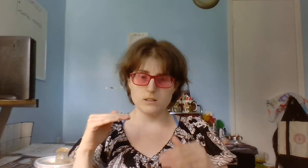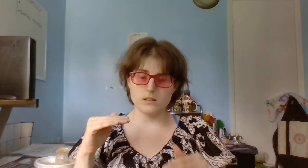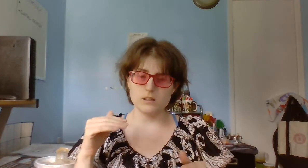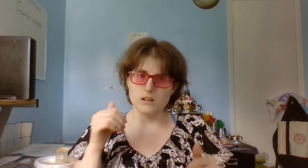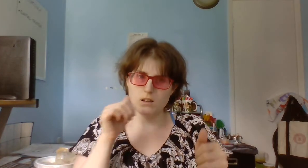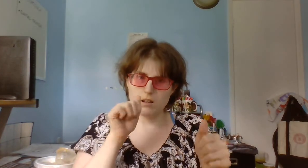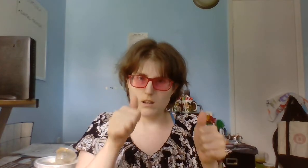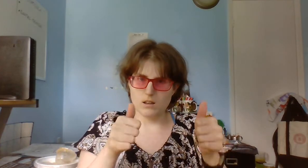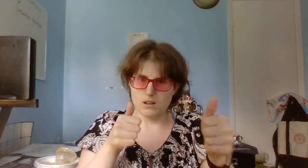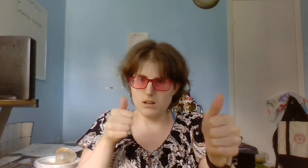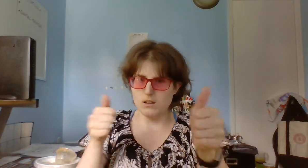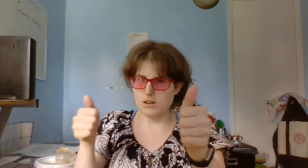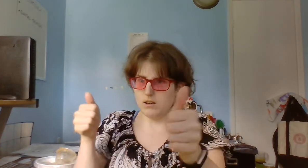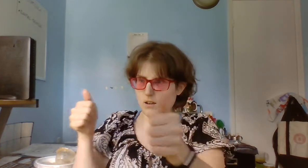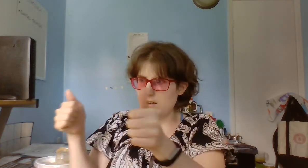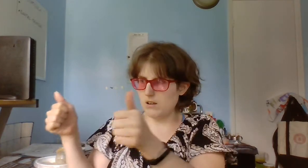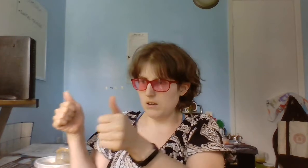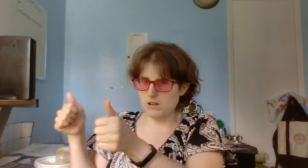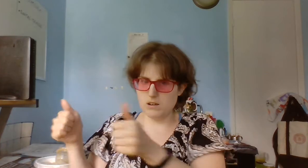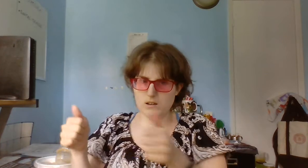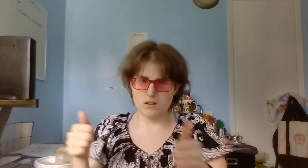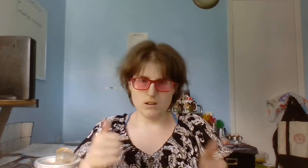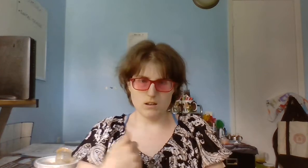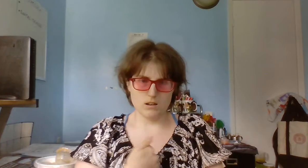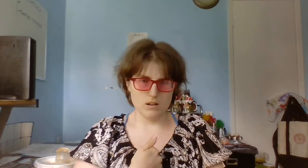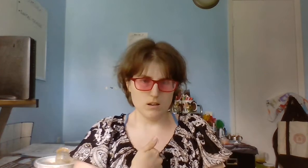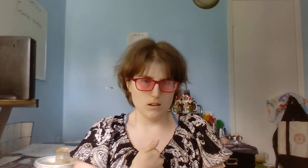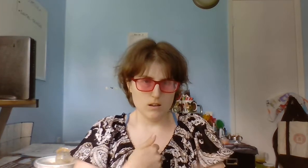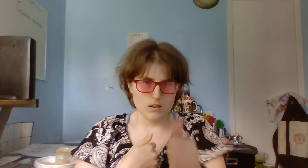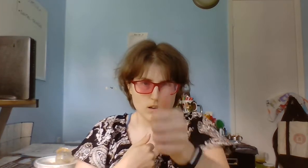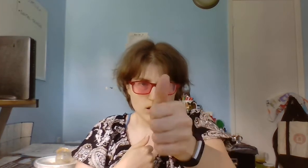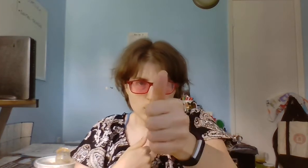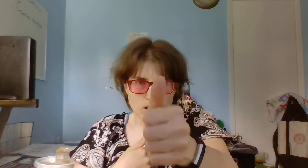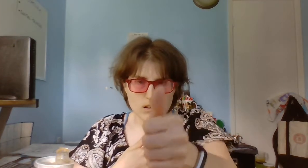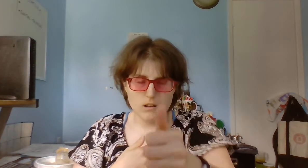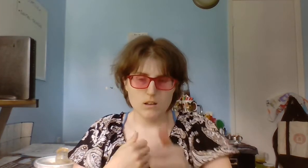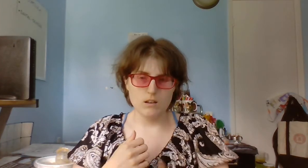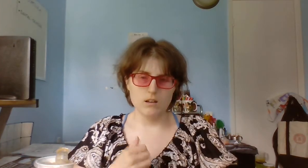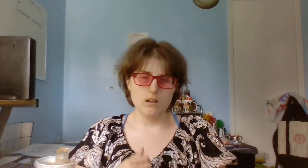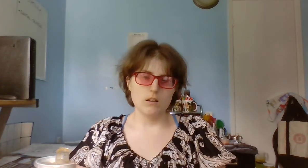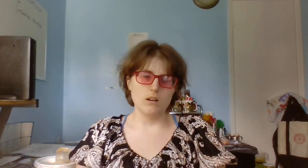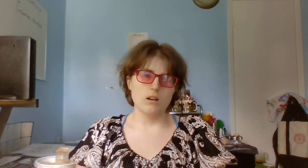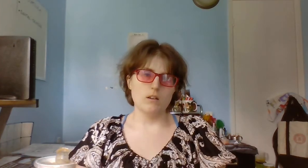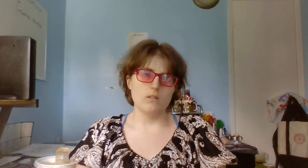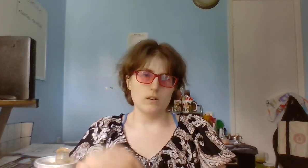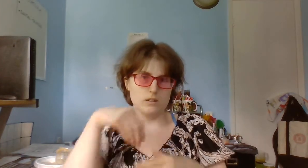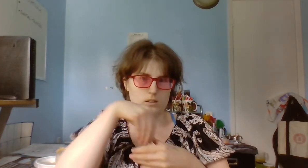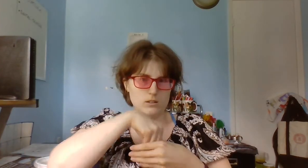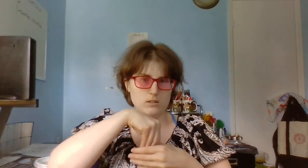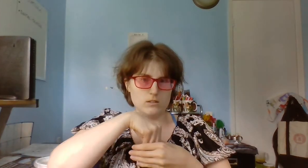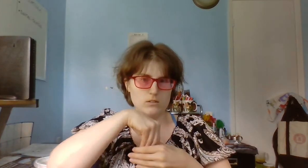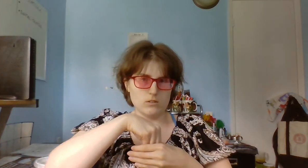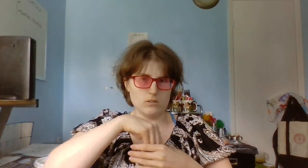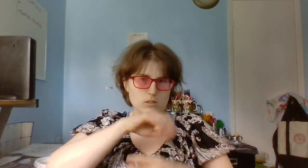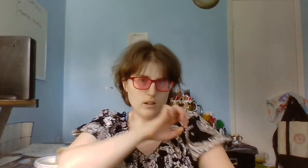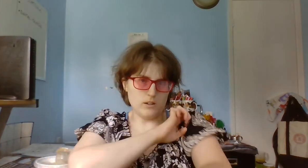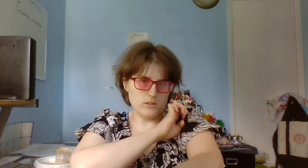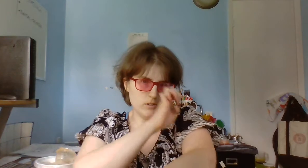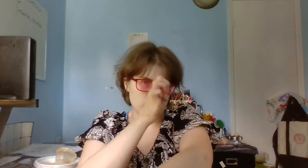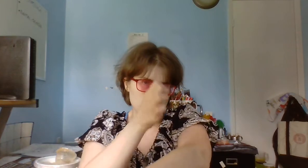of our internal energies.